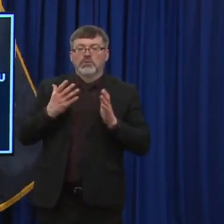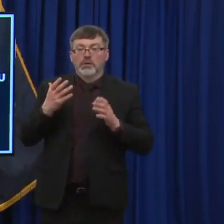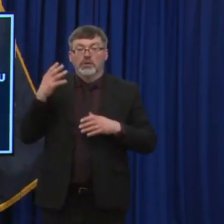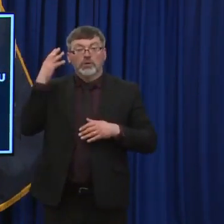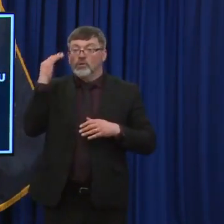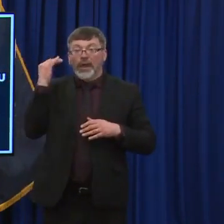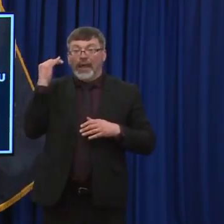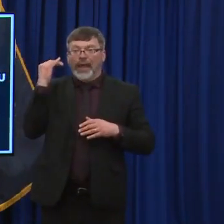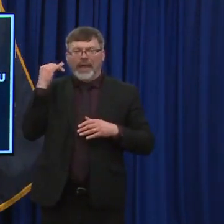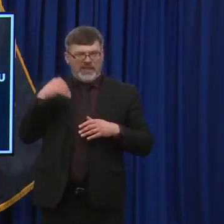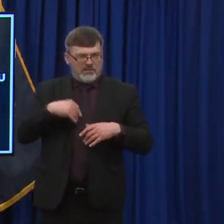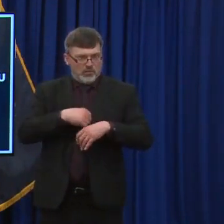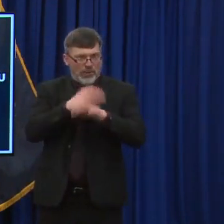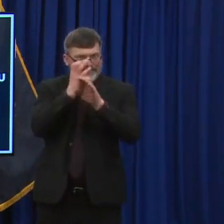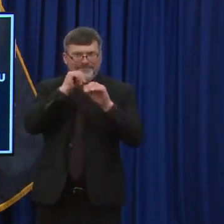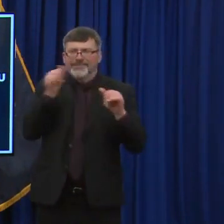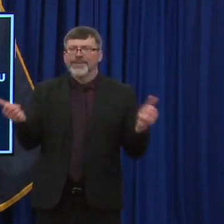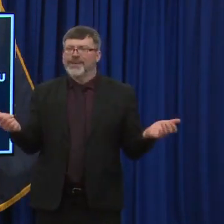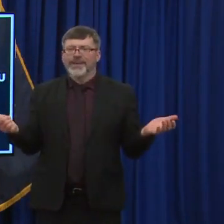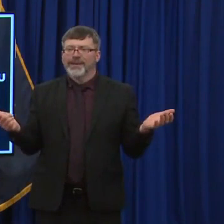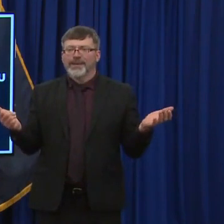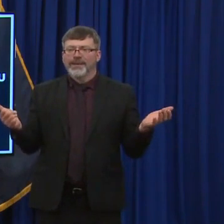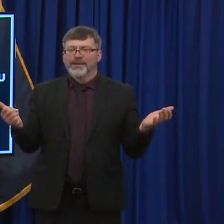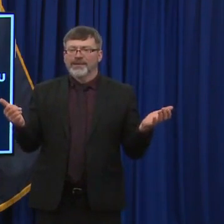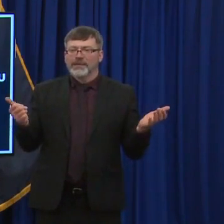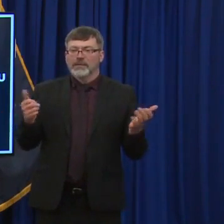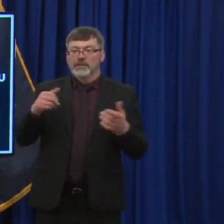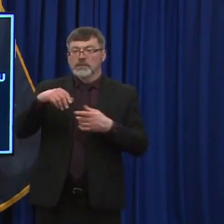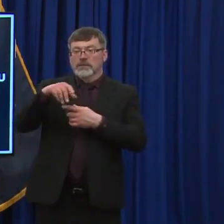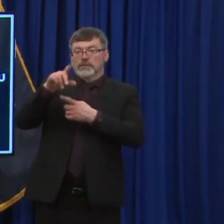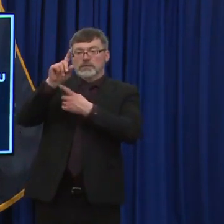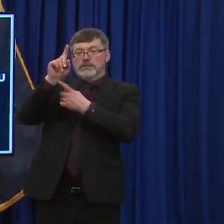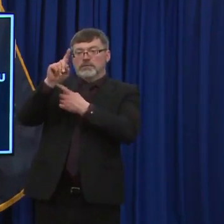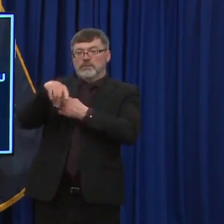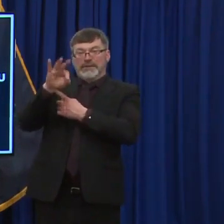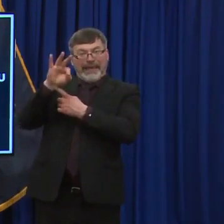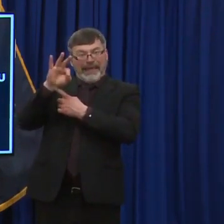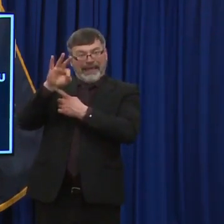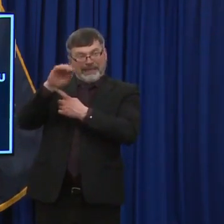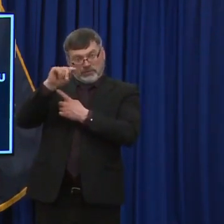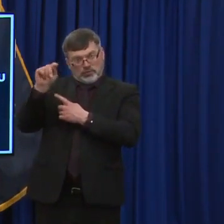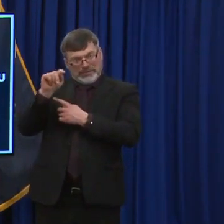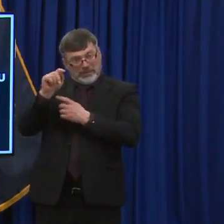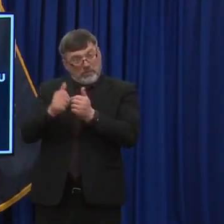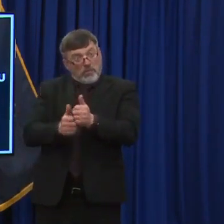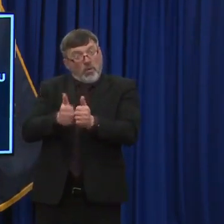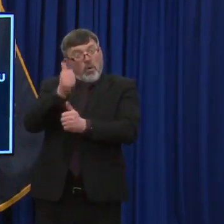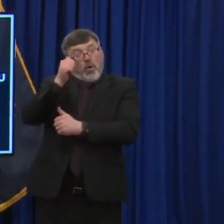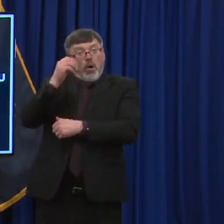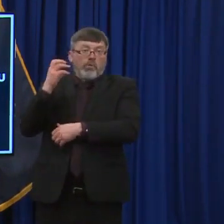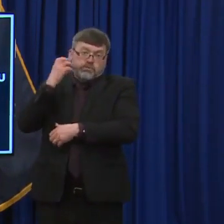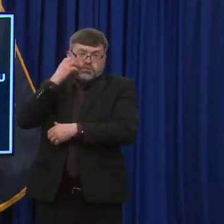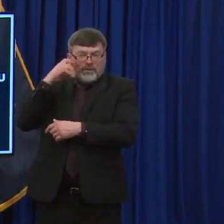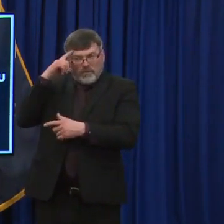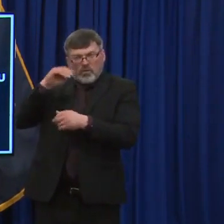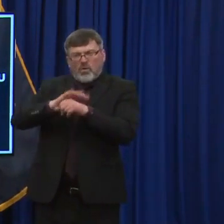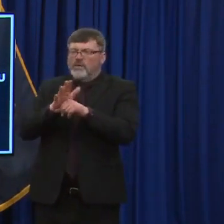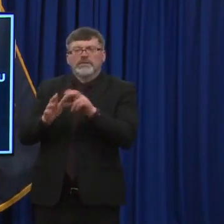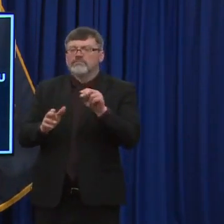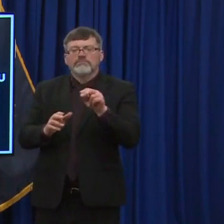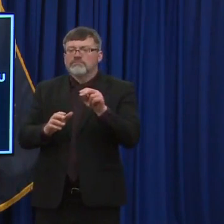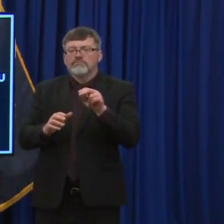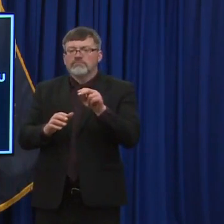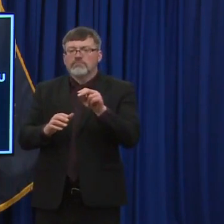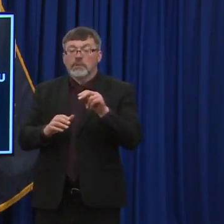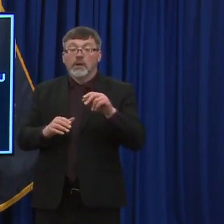the moment. So much of this $1.9 trillion spending bill had nothing to do with COVID. And so if those dollars come through, we'll make sure that, that, um, you know, that